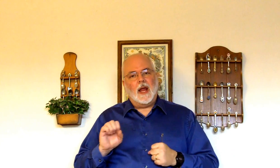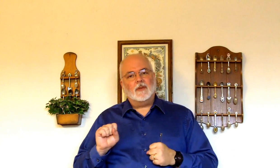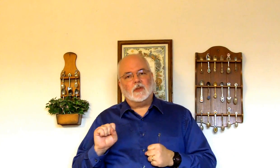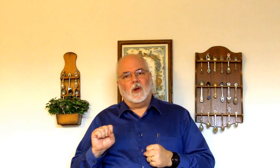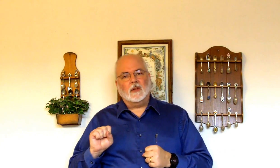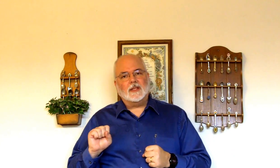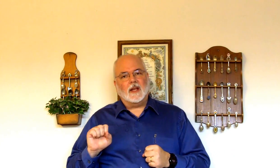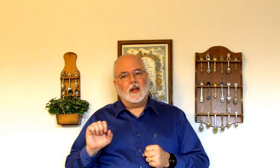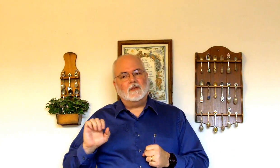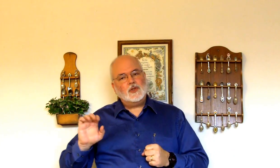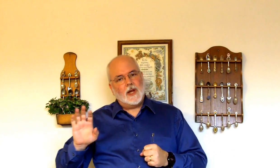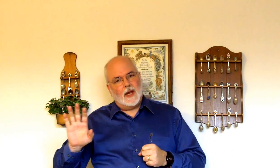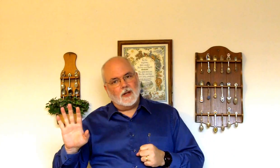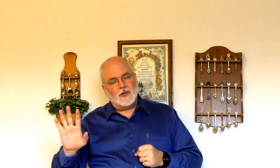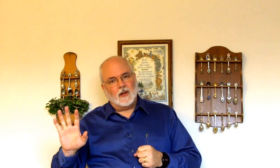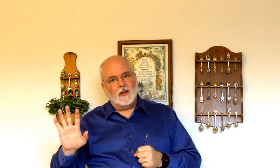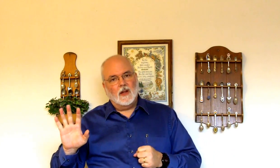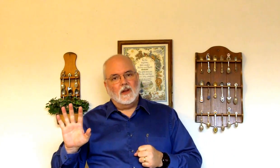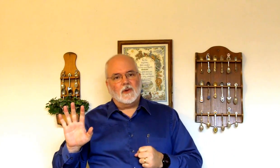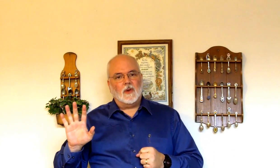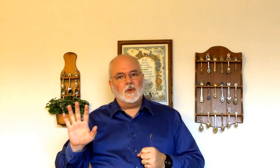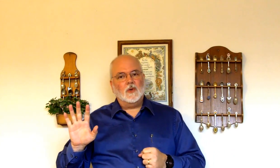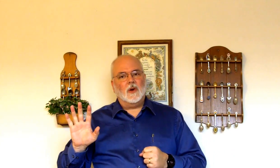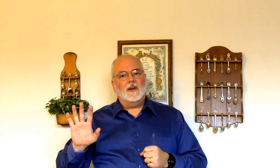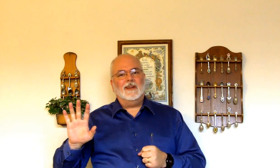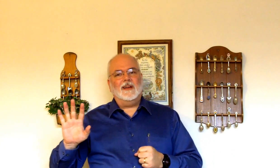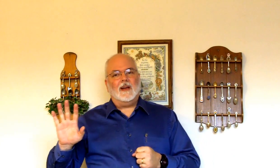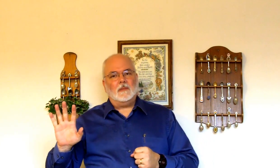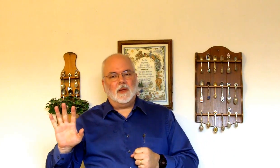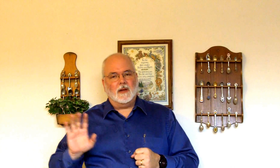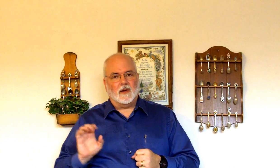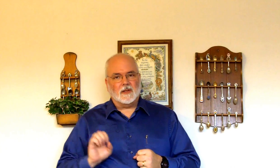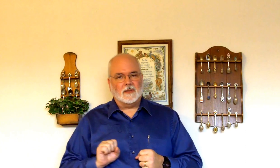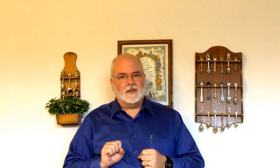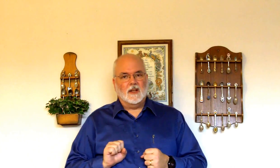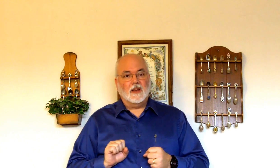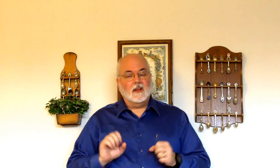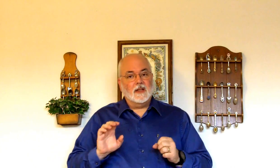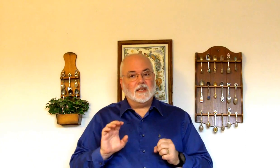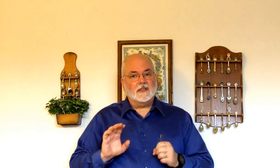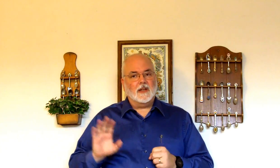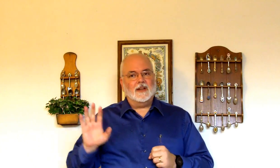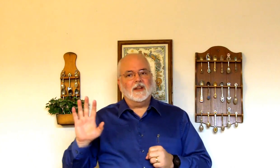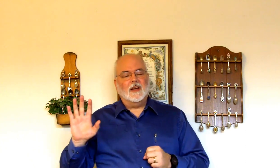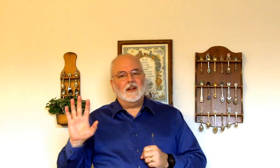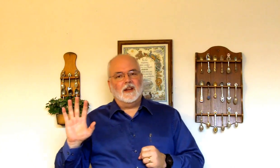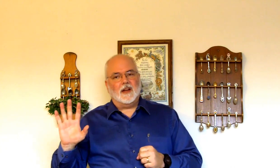have a song that's kind of challenging for those who are not beginners. This is the not